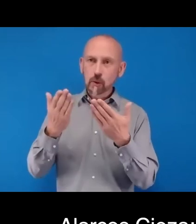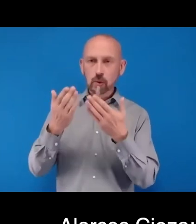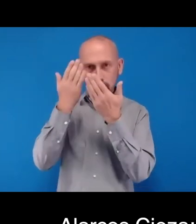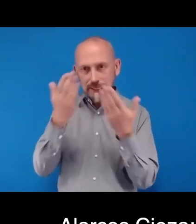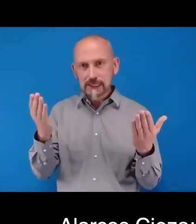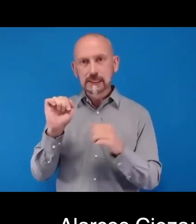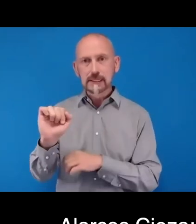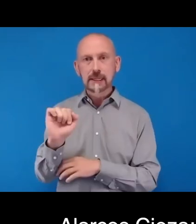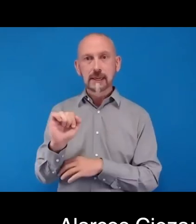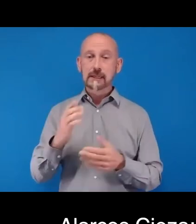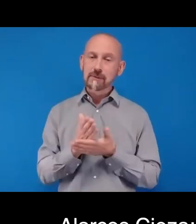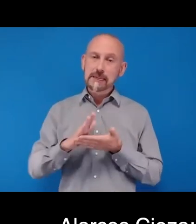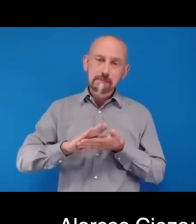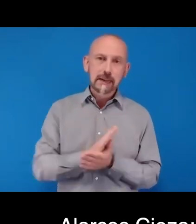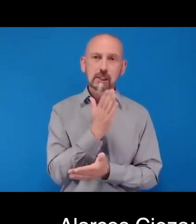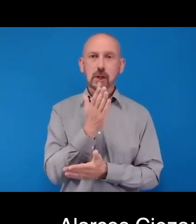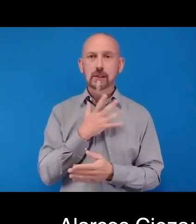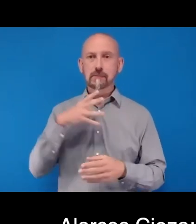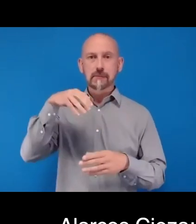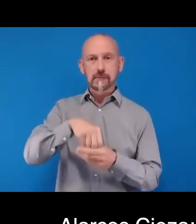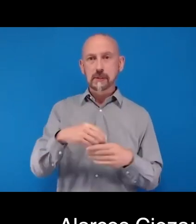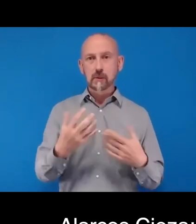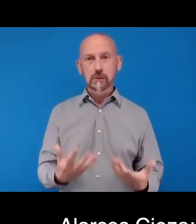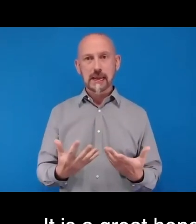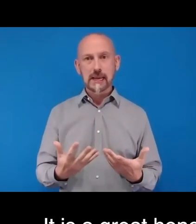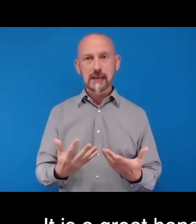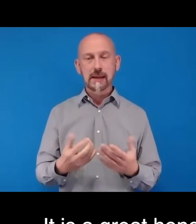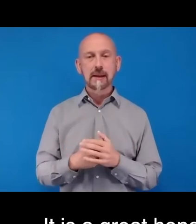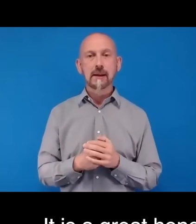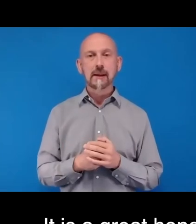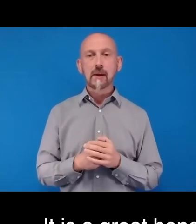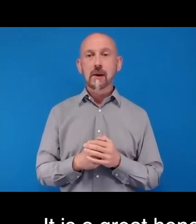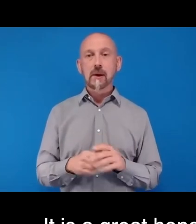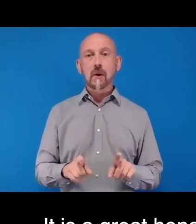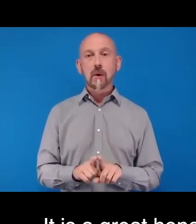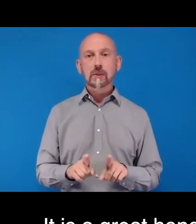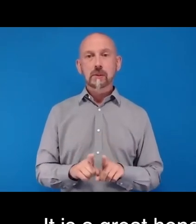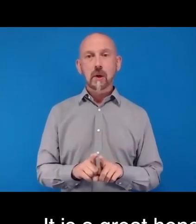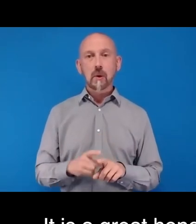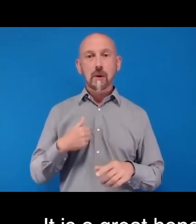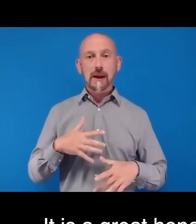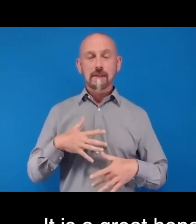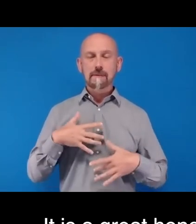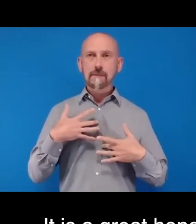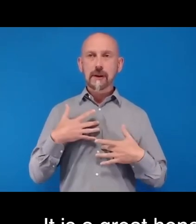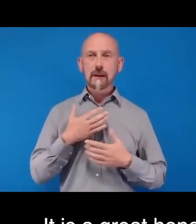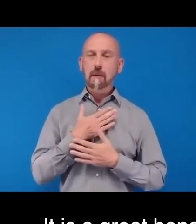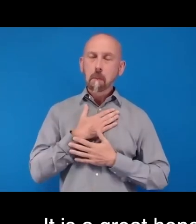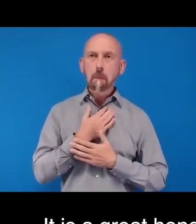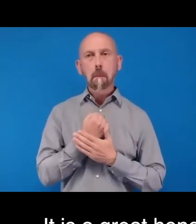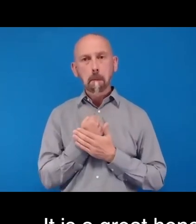for me to be here with all of you today. Alakos I also feel humbled to see